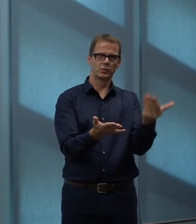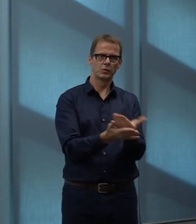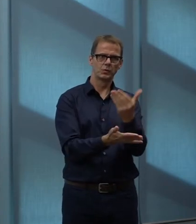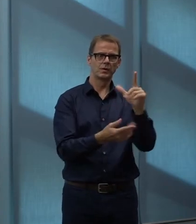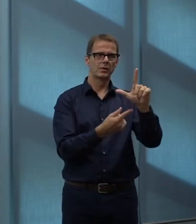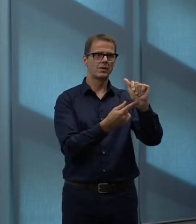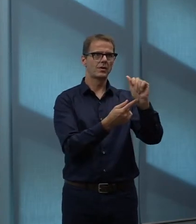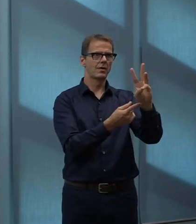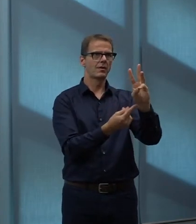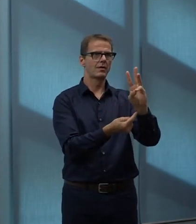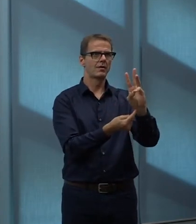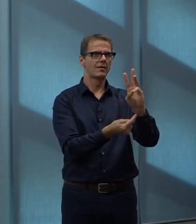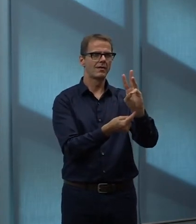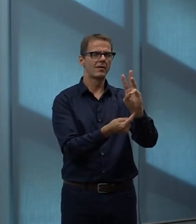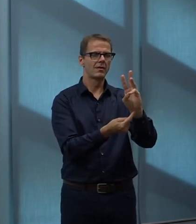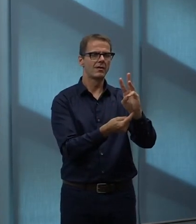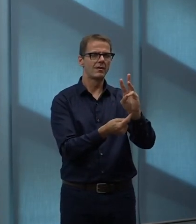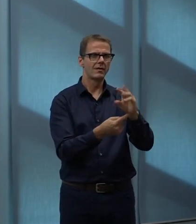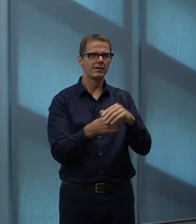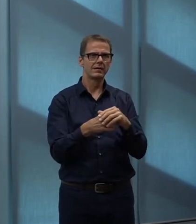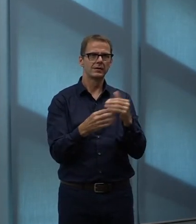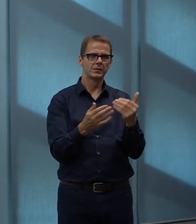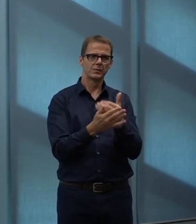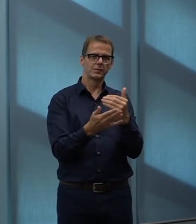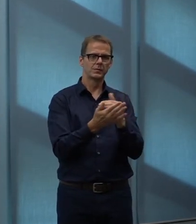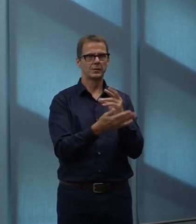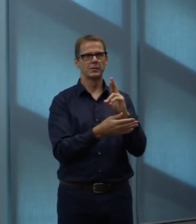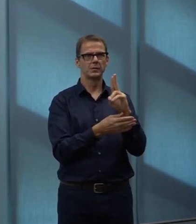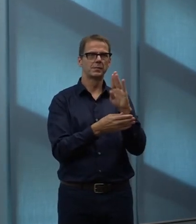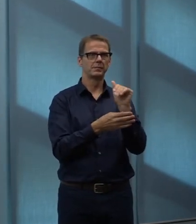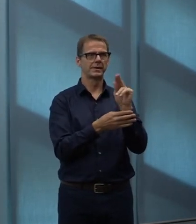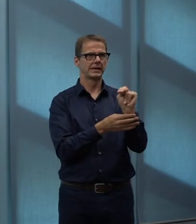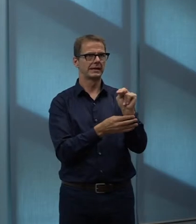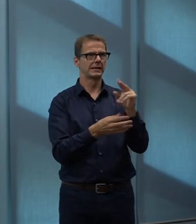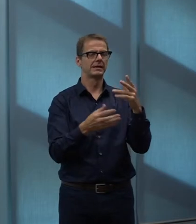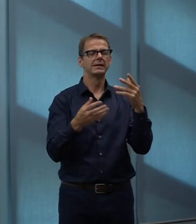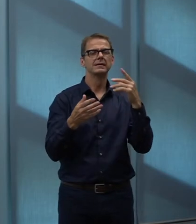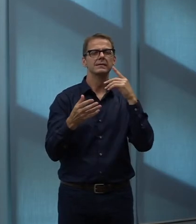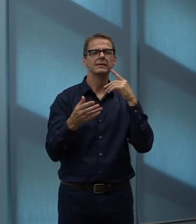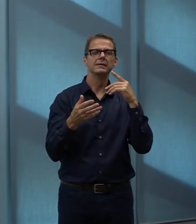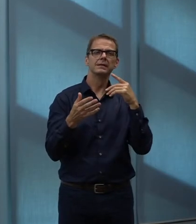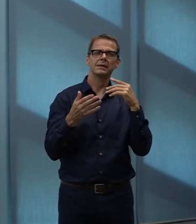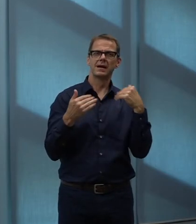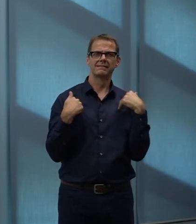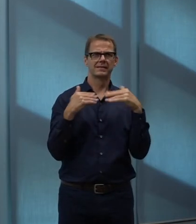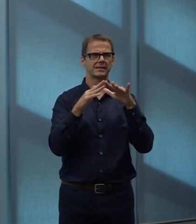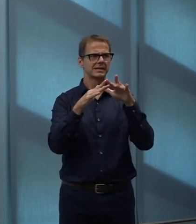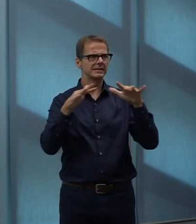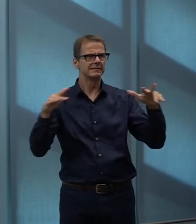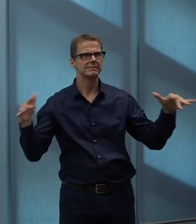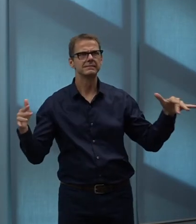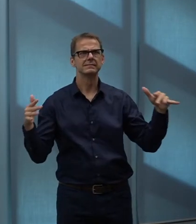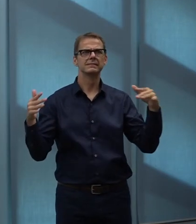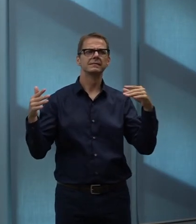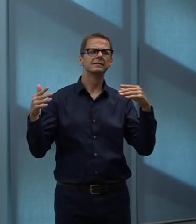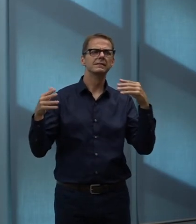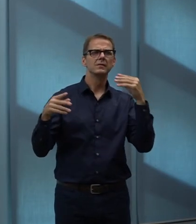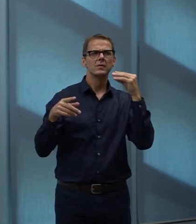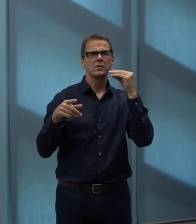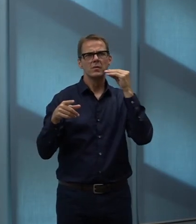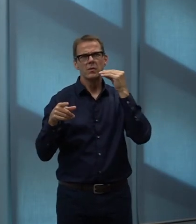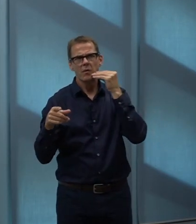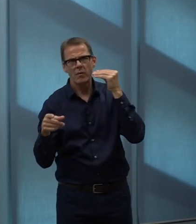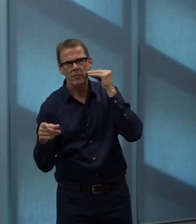duplexes, garden suites. You know, we're as well as row